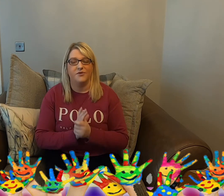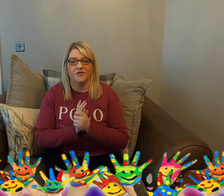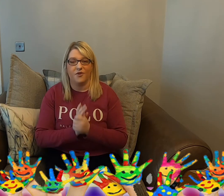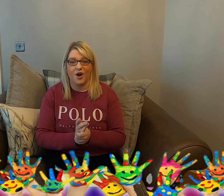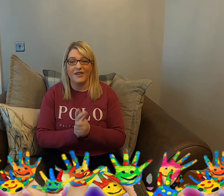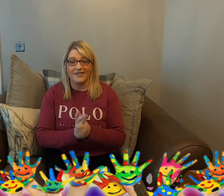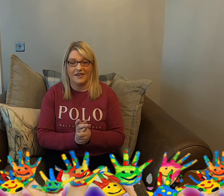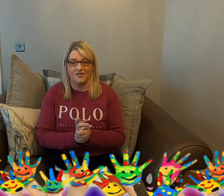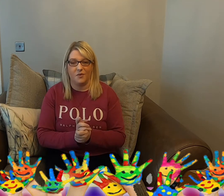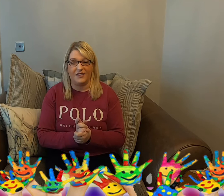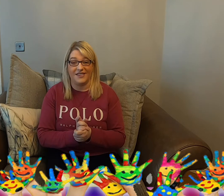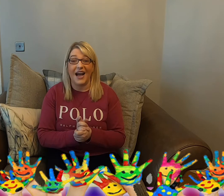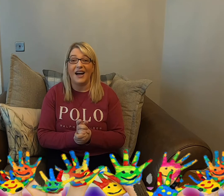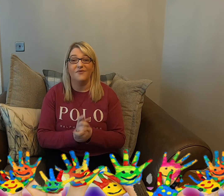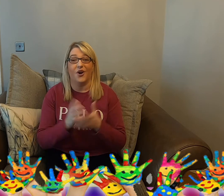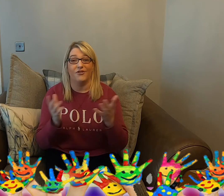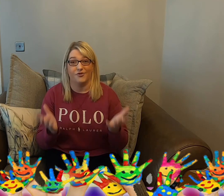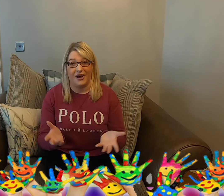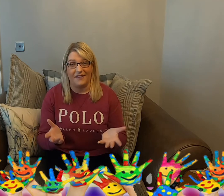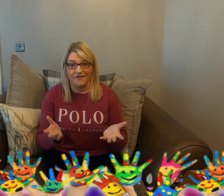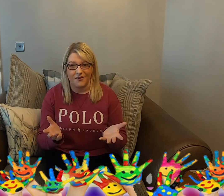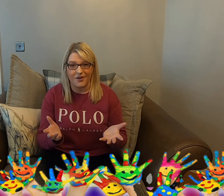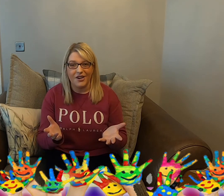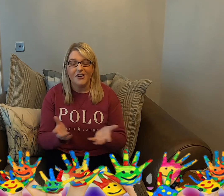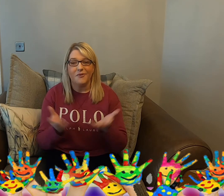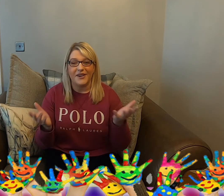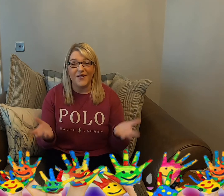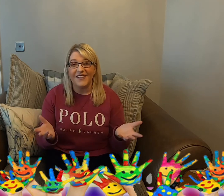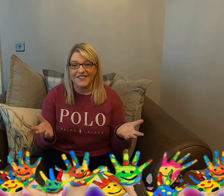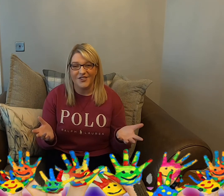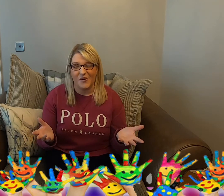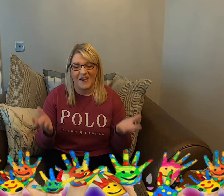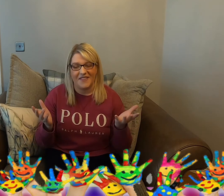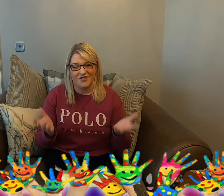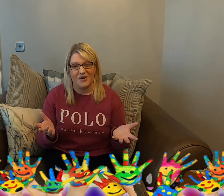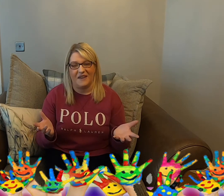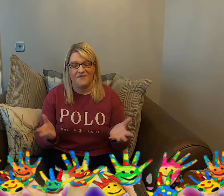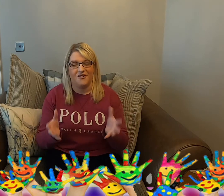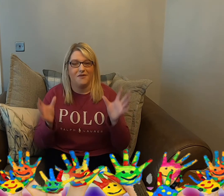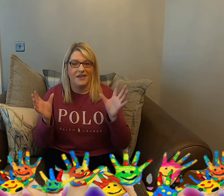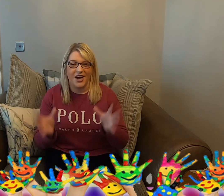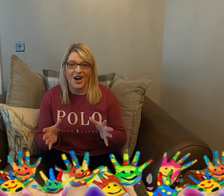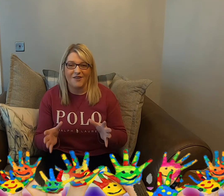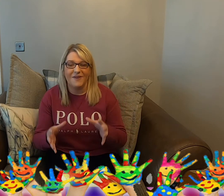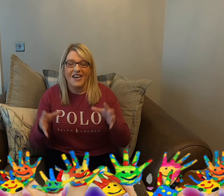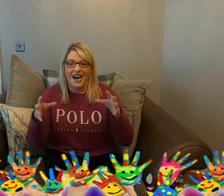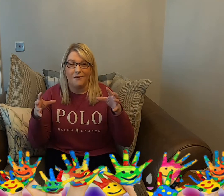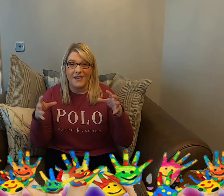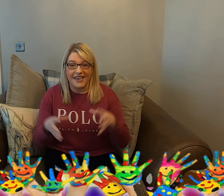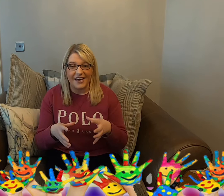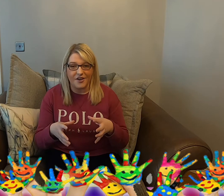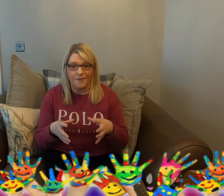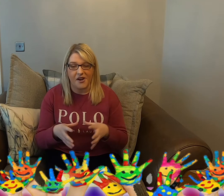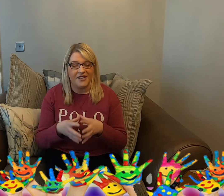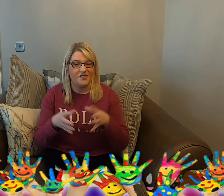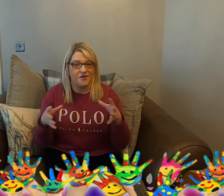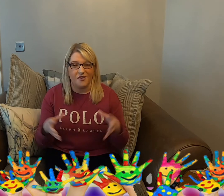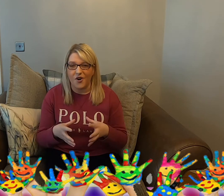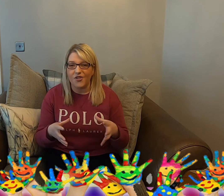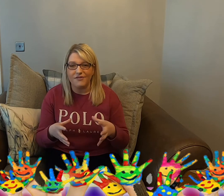was for us this week to have our drive-through. We all enjoy the drive-through where we come and we get our buckets full of all the